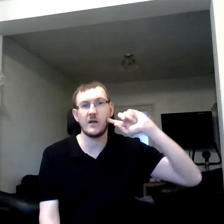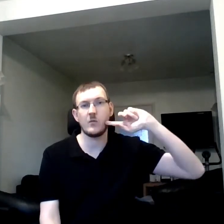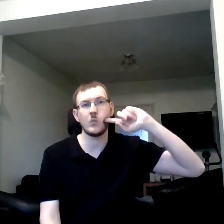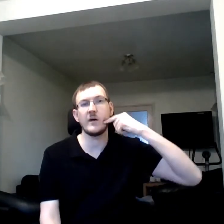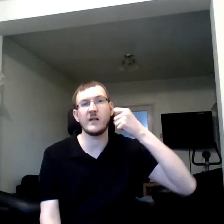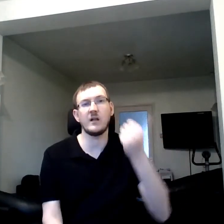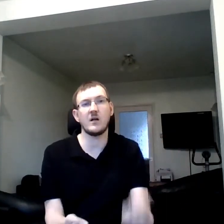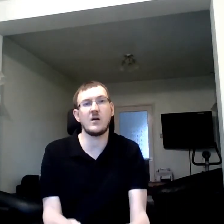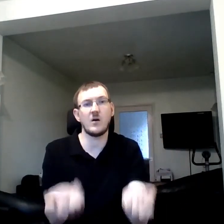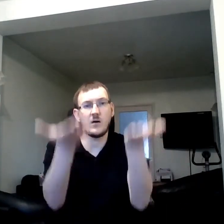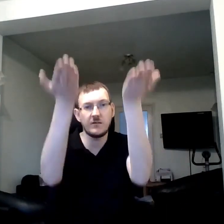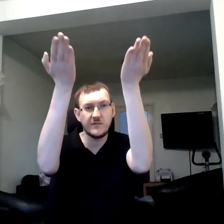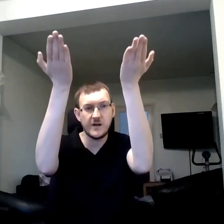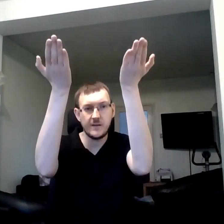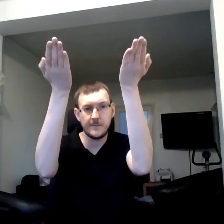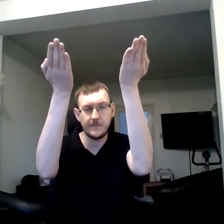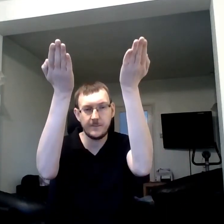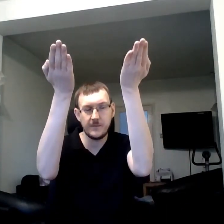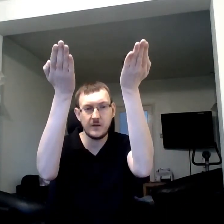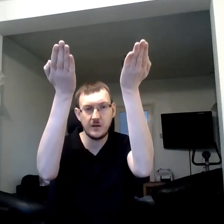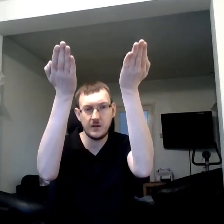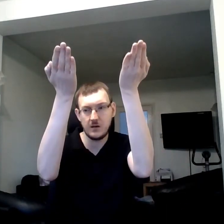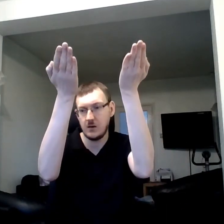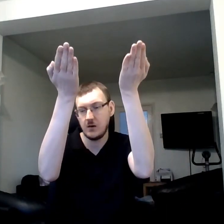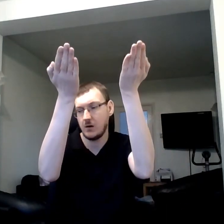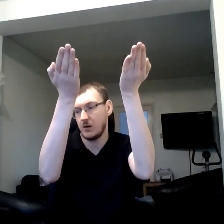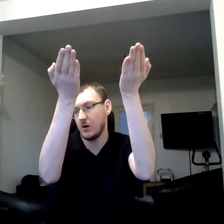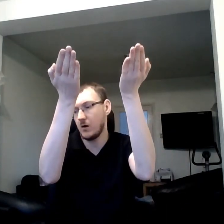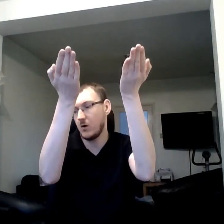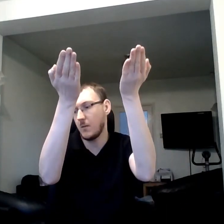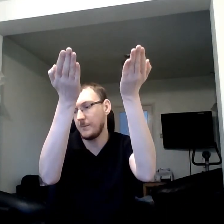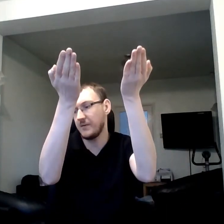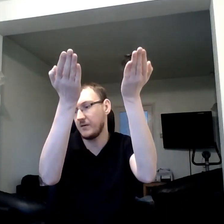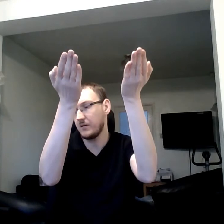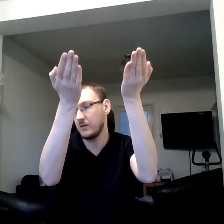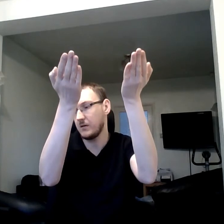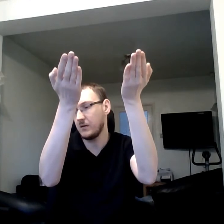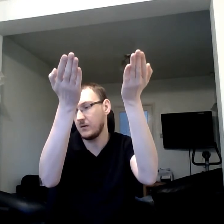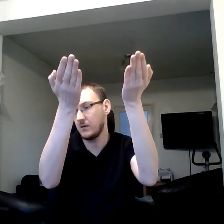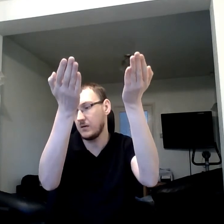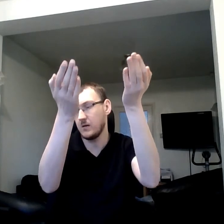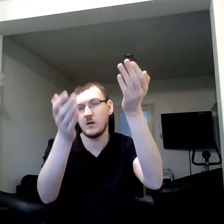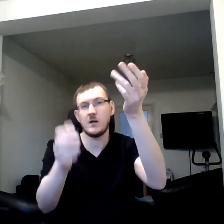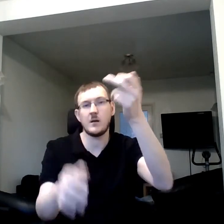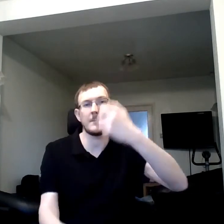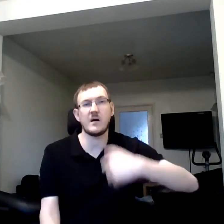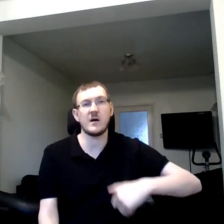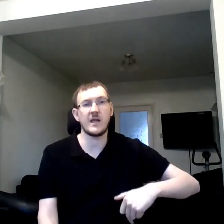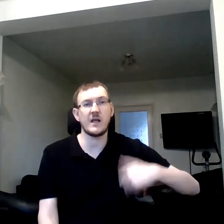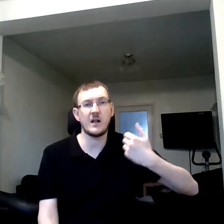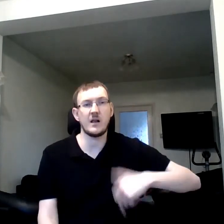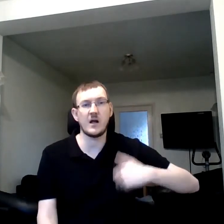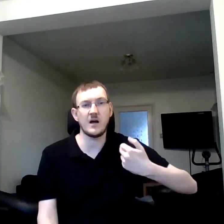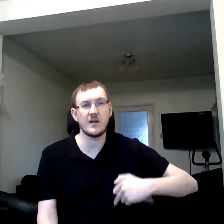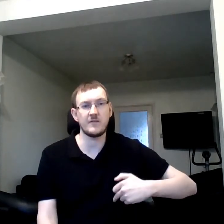will offer up my life.